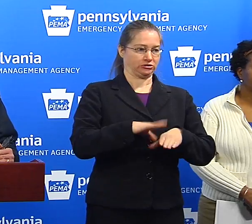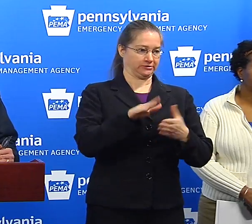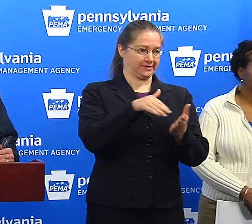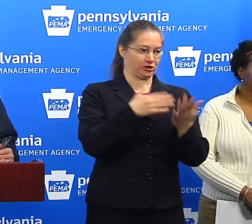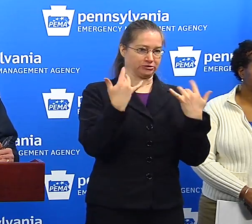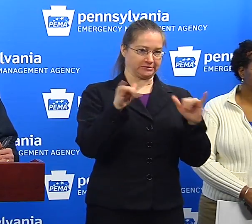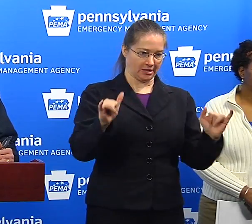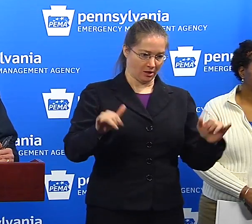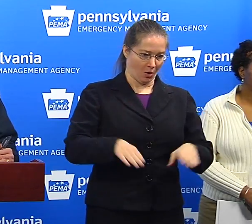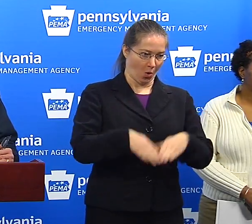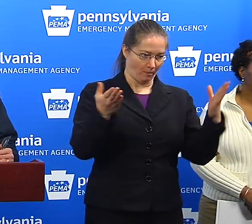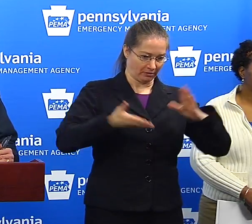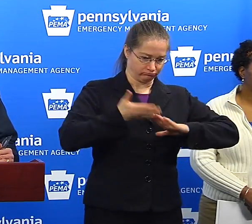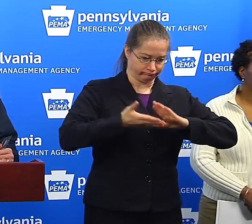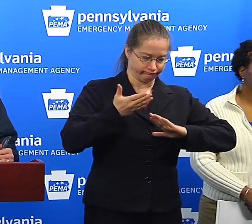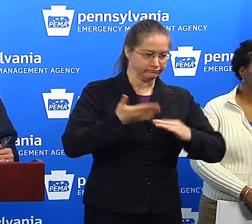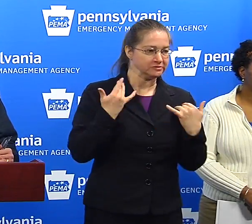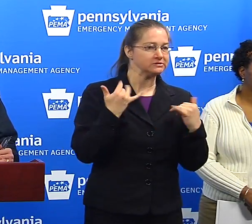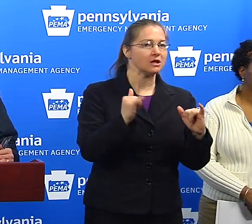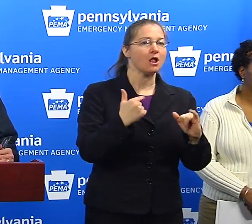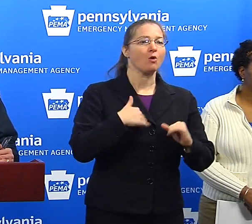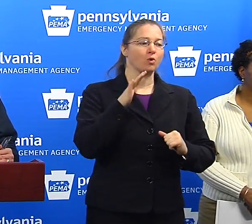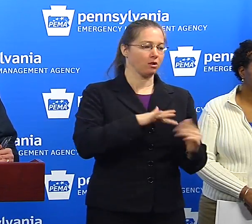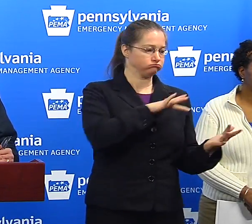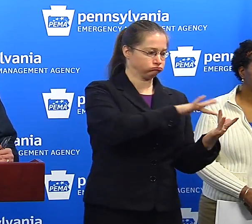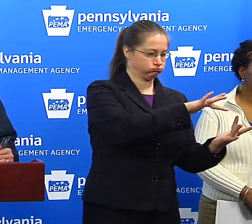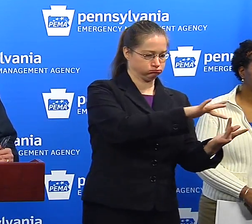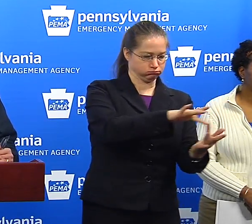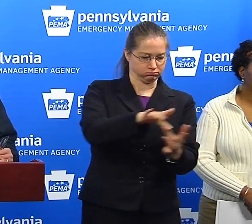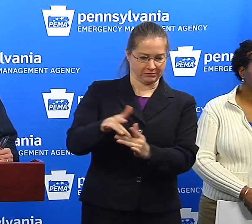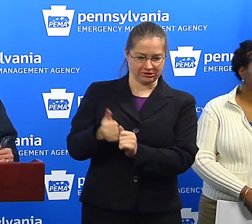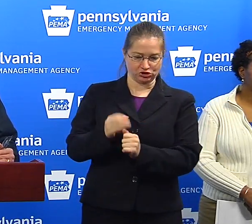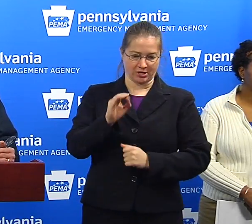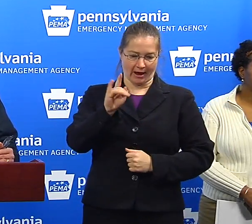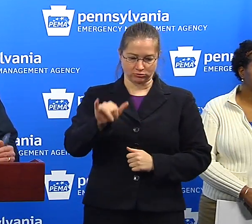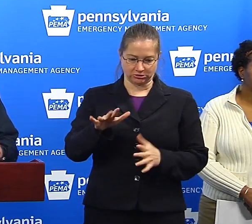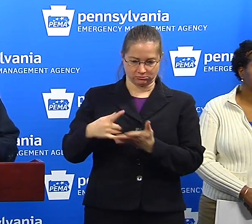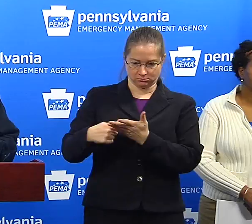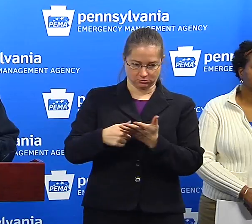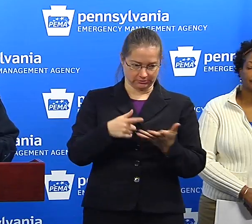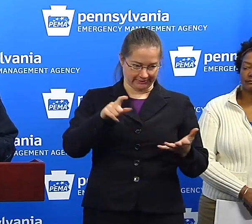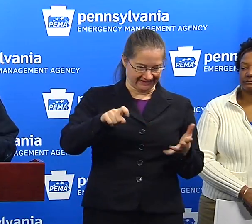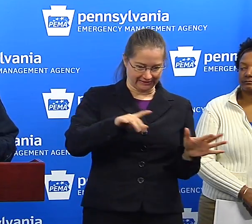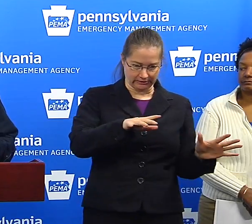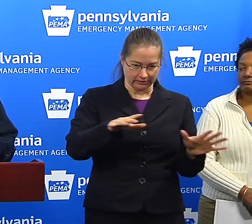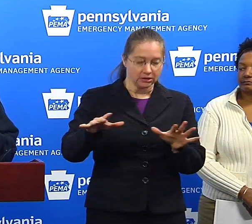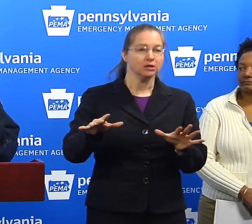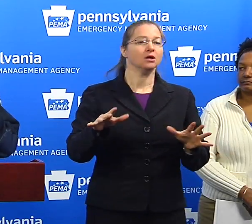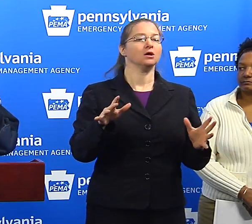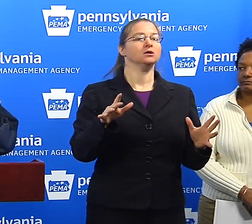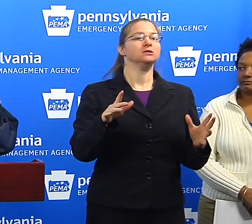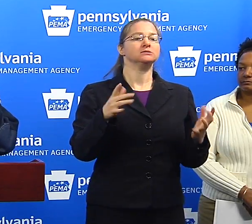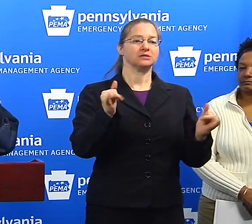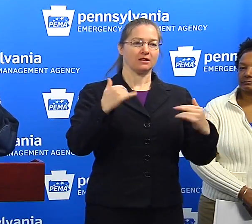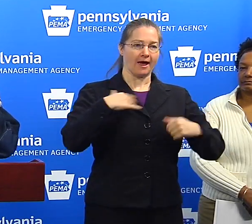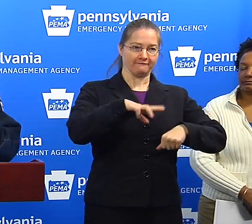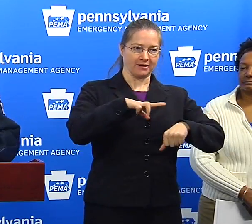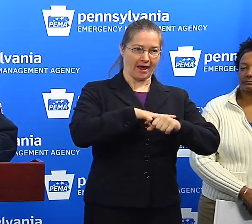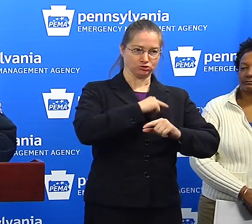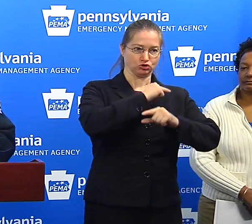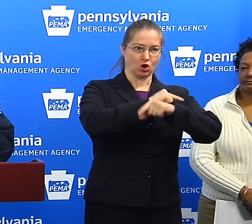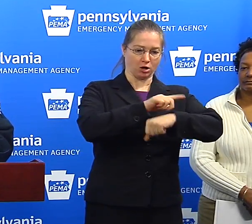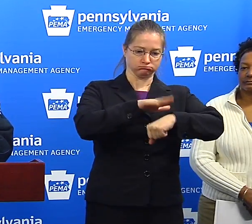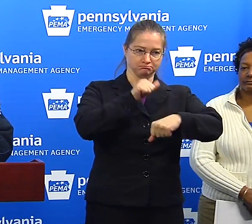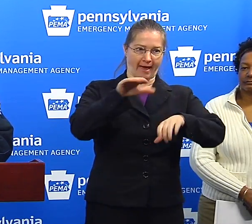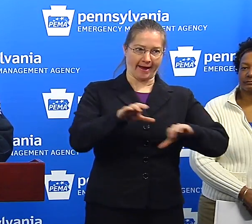so. We're going to contact each county that's been affected to determine what their needs are. We still have National Guard troops on state active